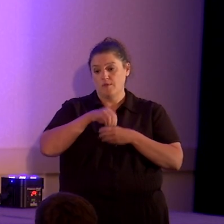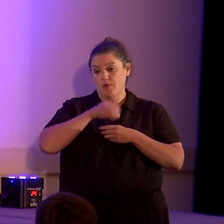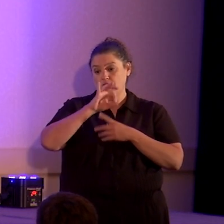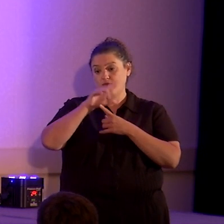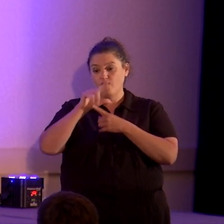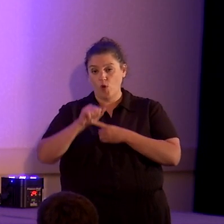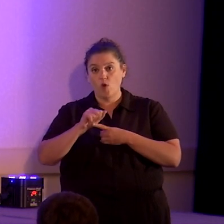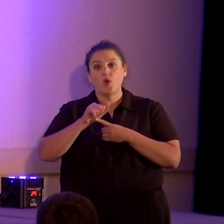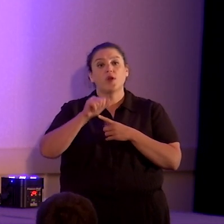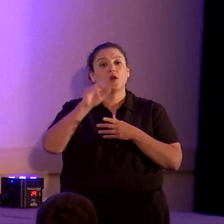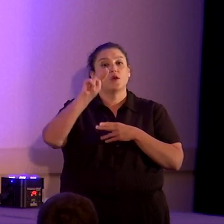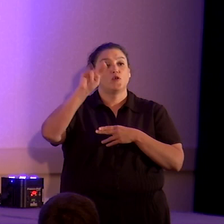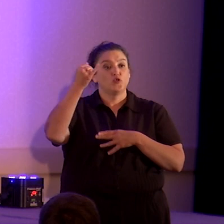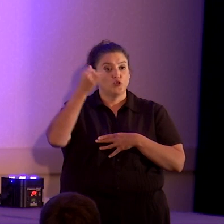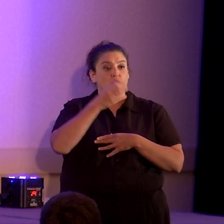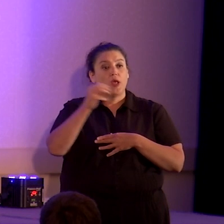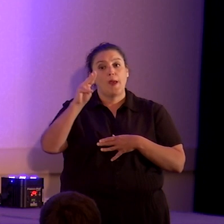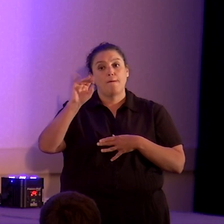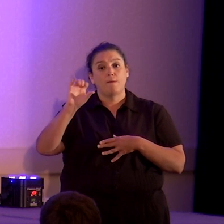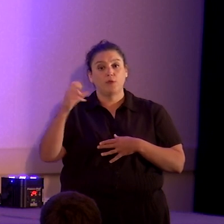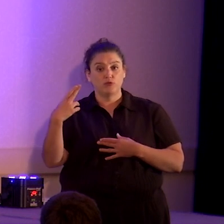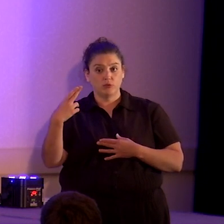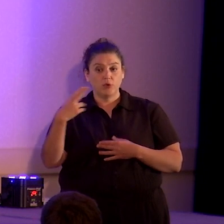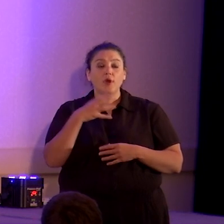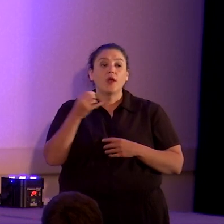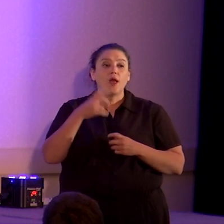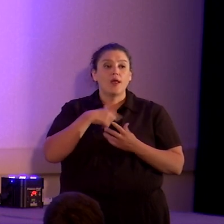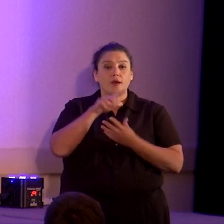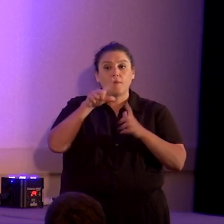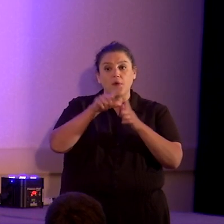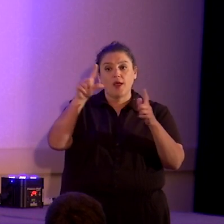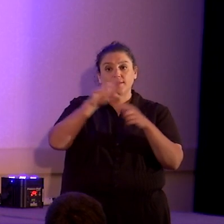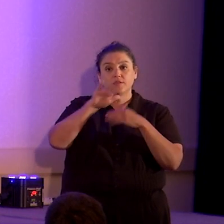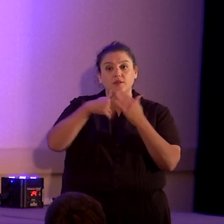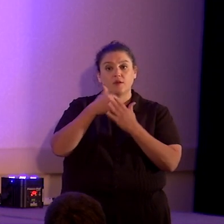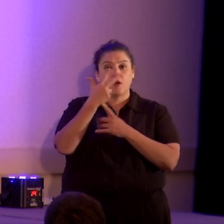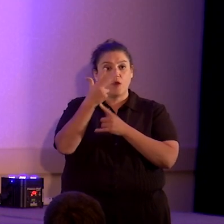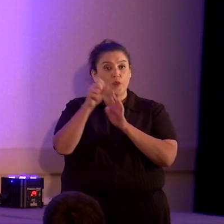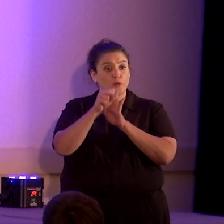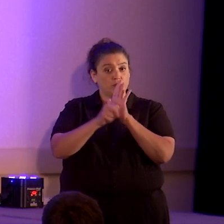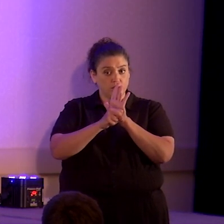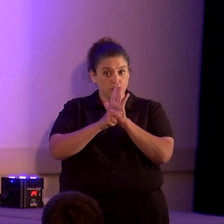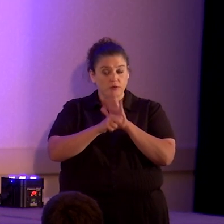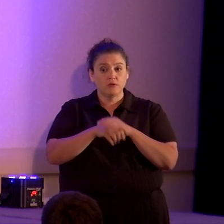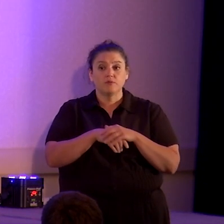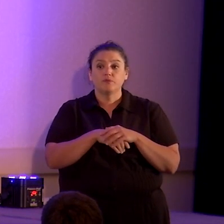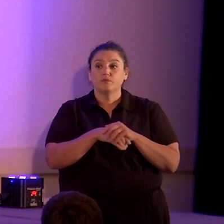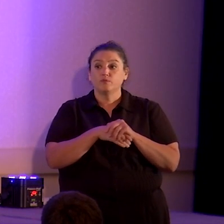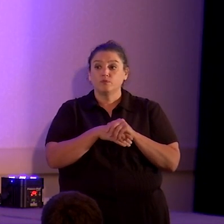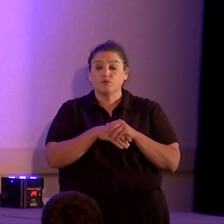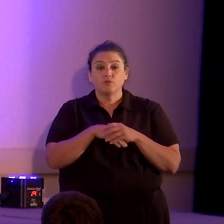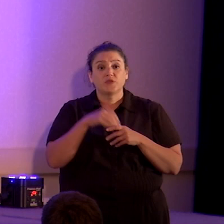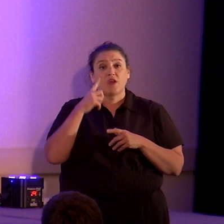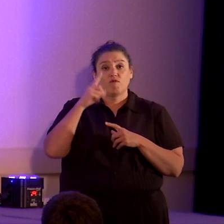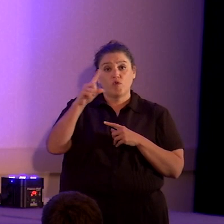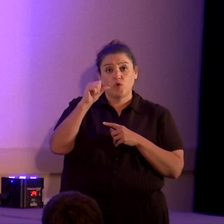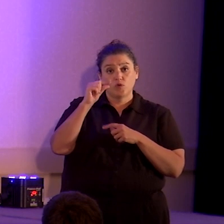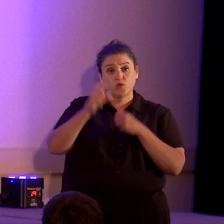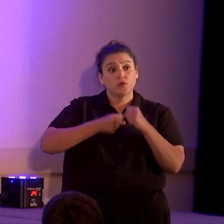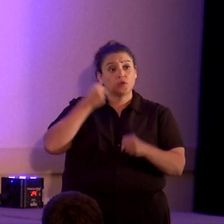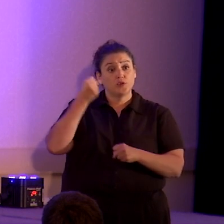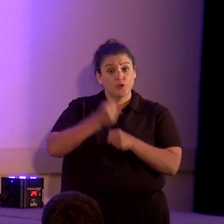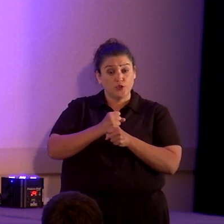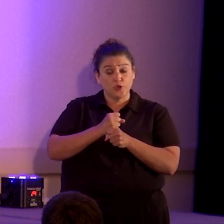Jersey, and Michigan, and I'm licensed in those three states. And 20 years, that